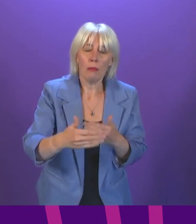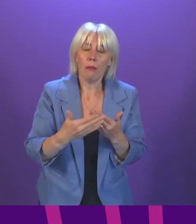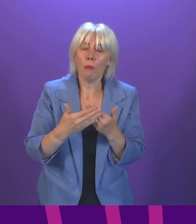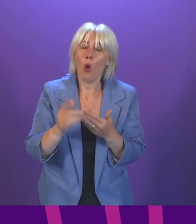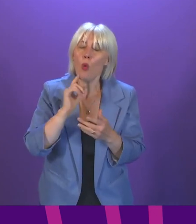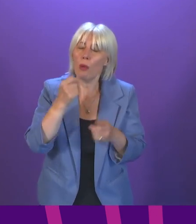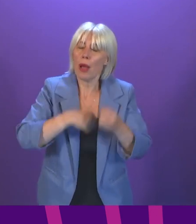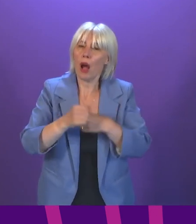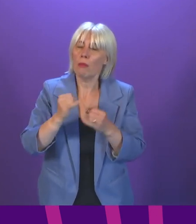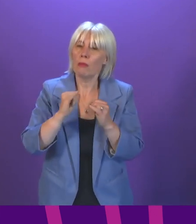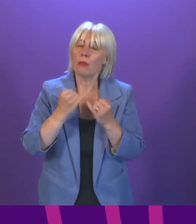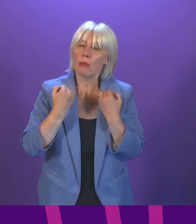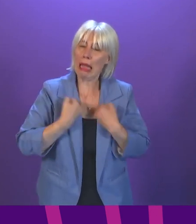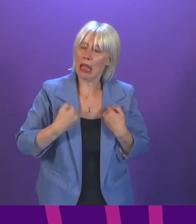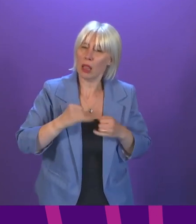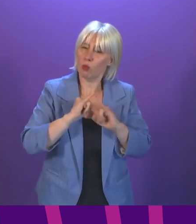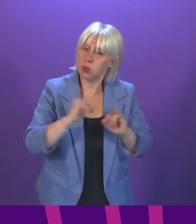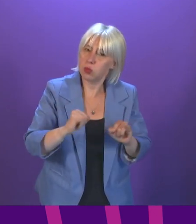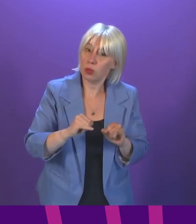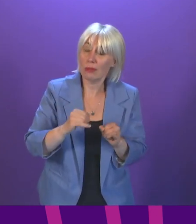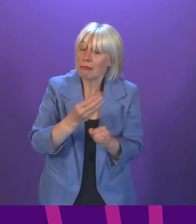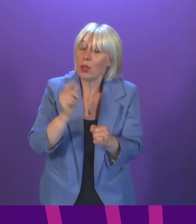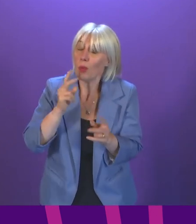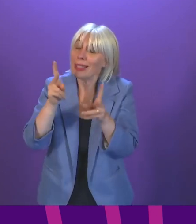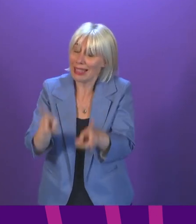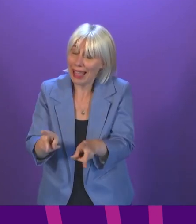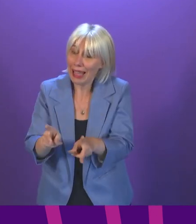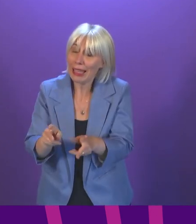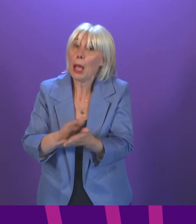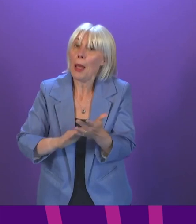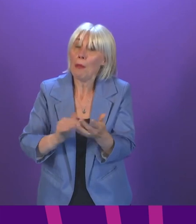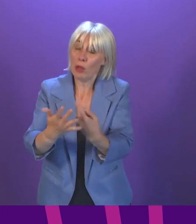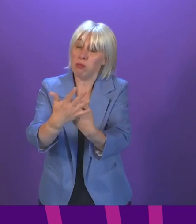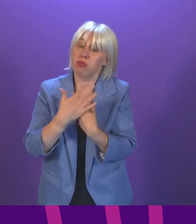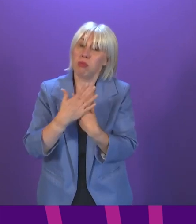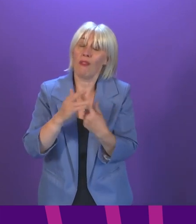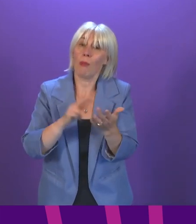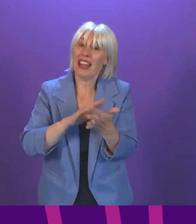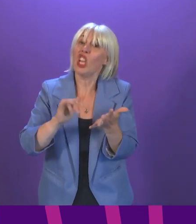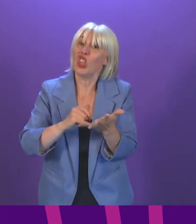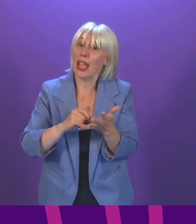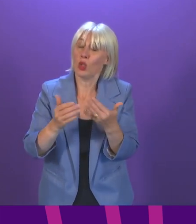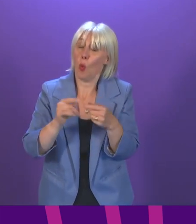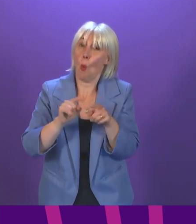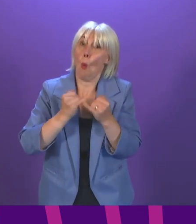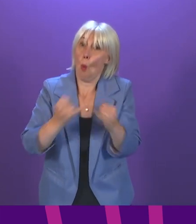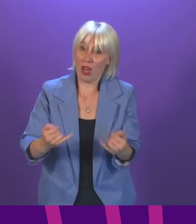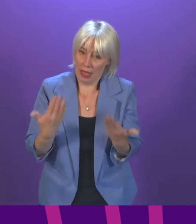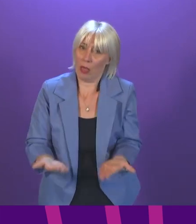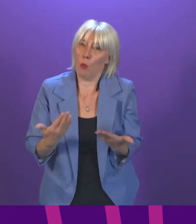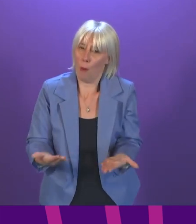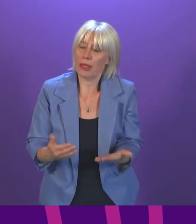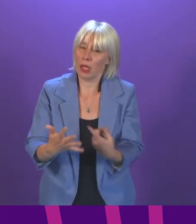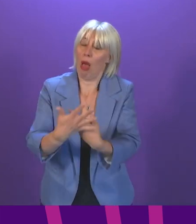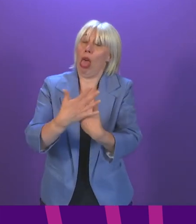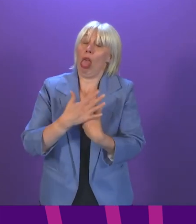ill and sadly some of them will die. And the NHS will come under pressure even more severe than it is already dealing with. the pressure it